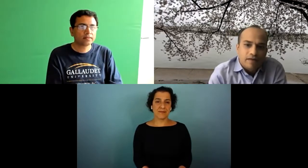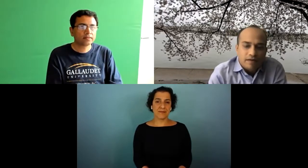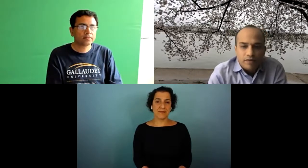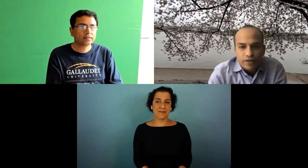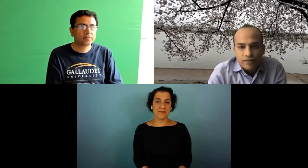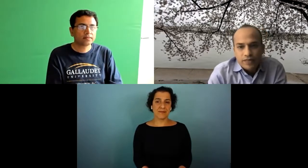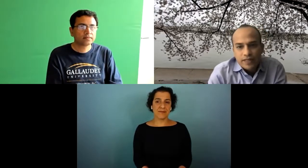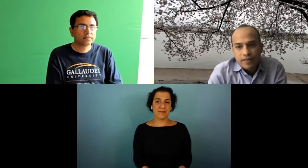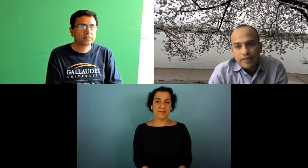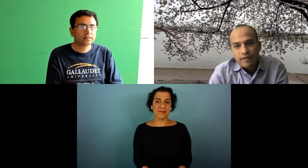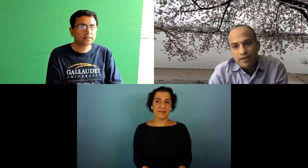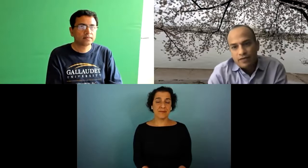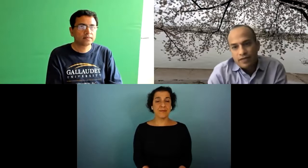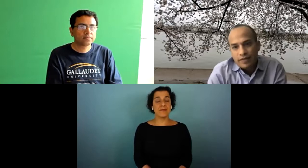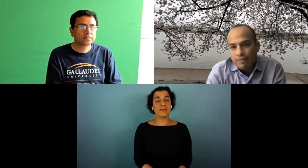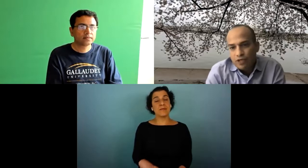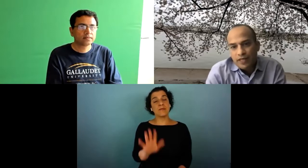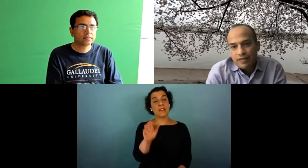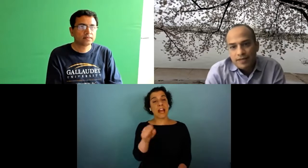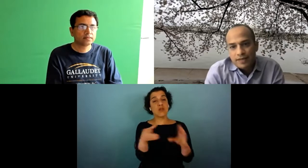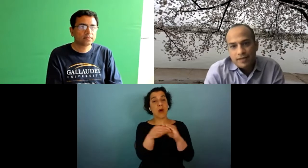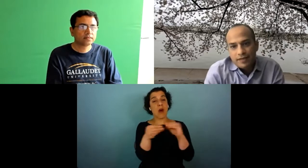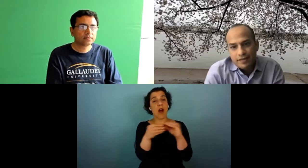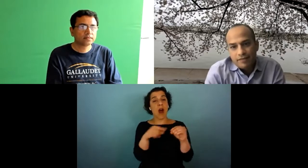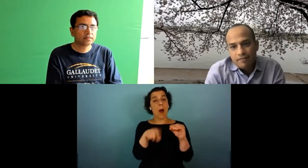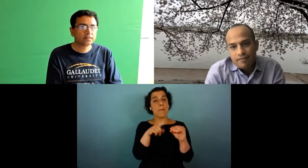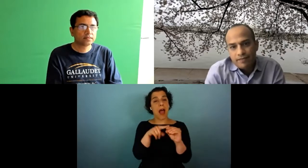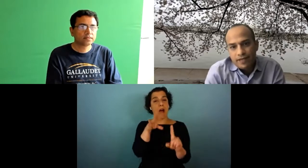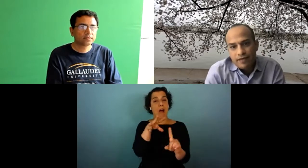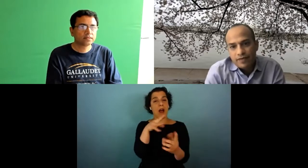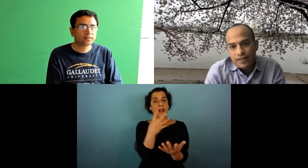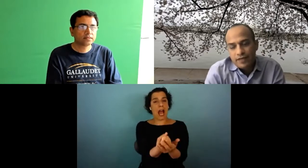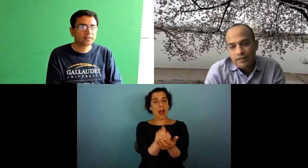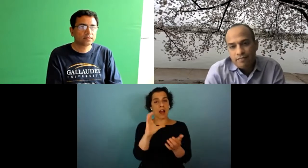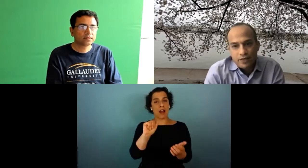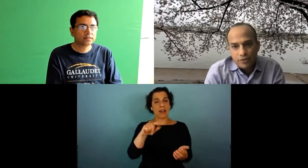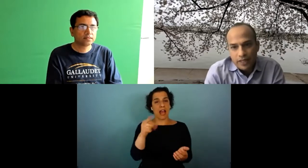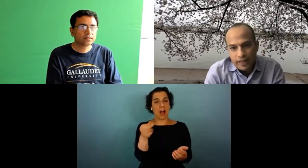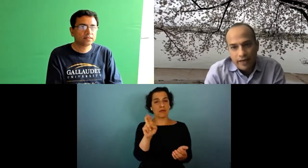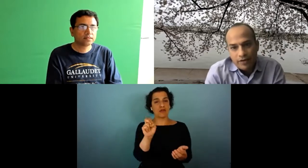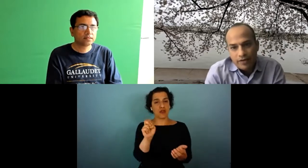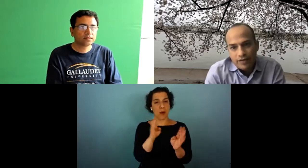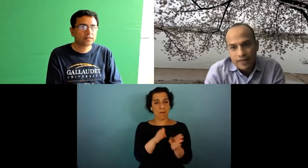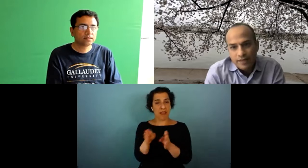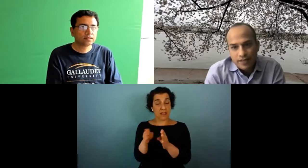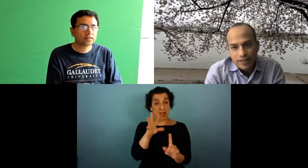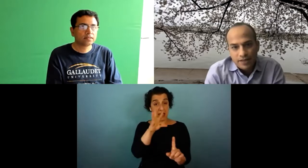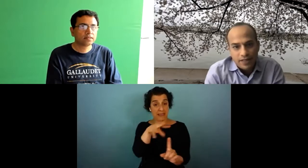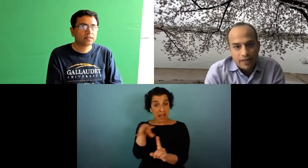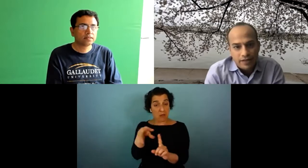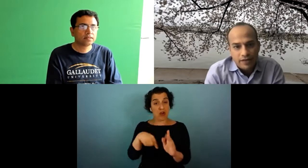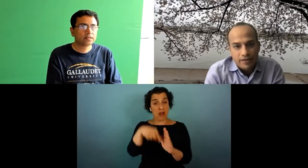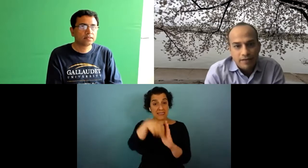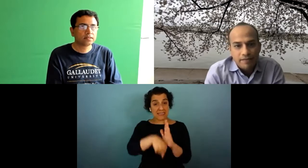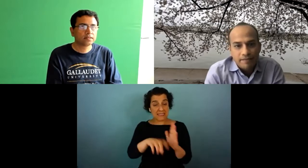would you say something about the capture methods um that you've seen being used like camera depth sensors